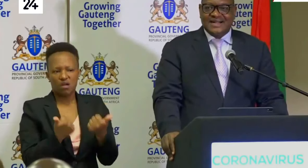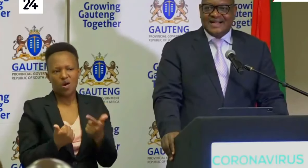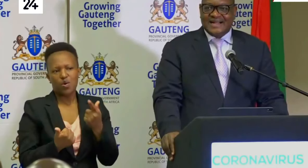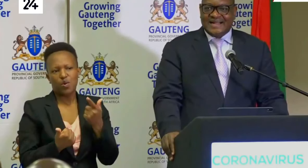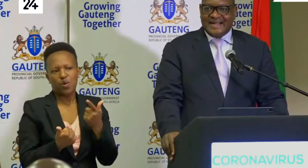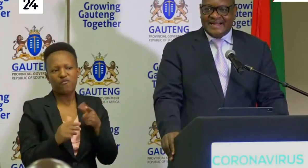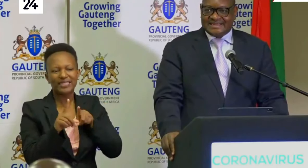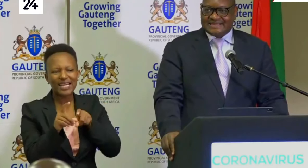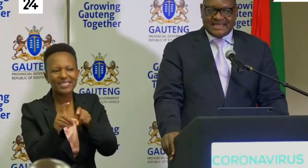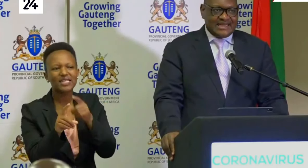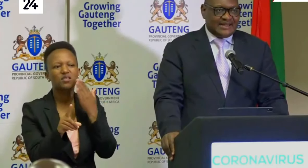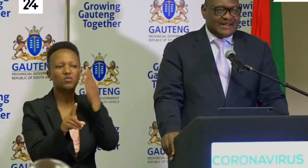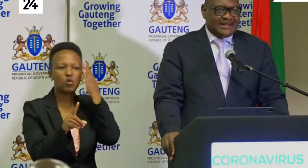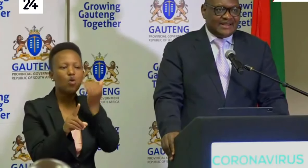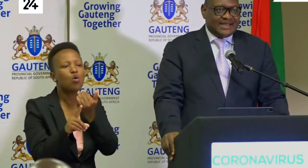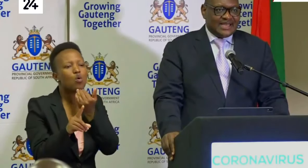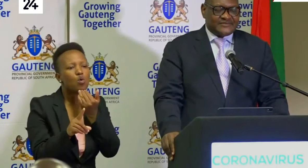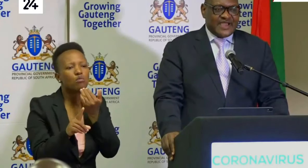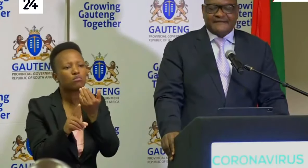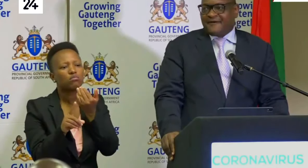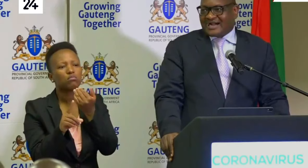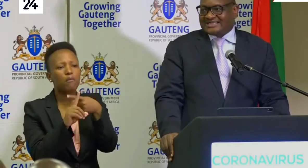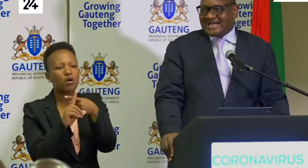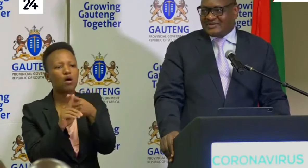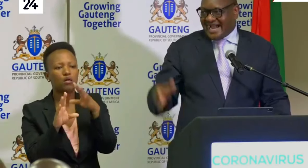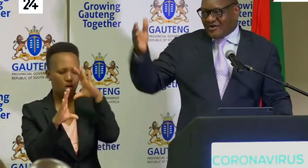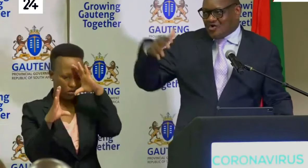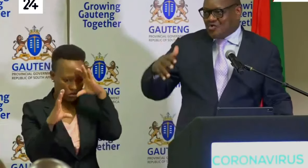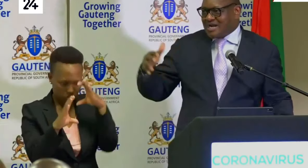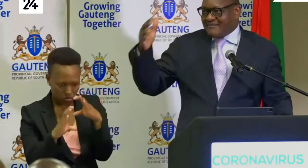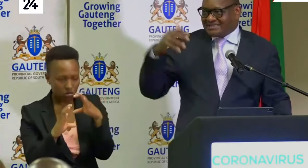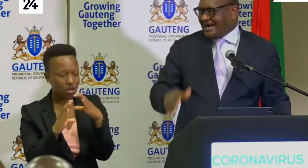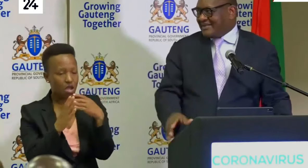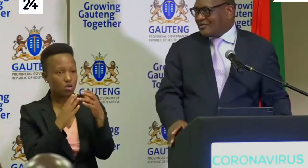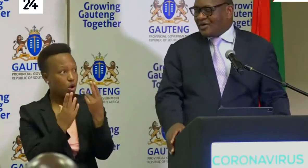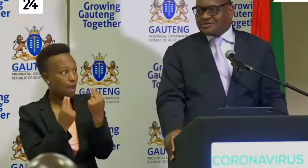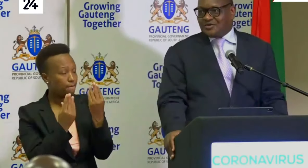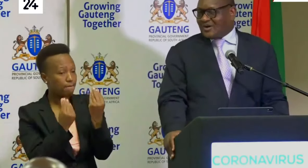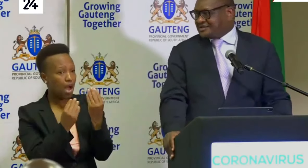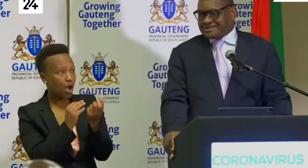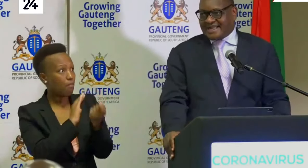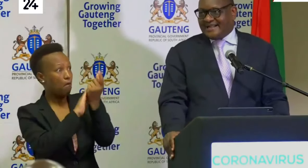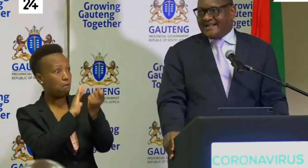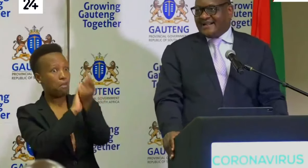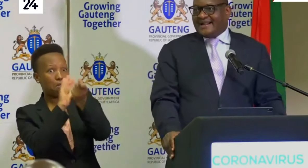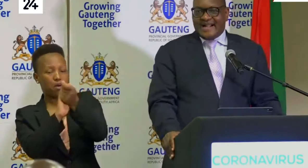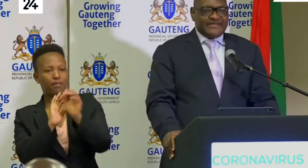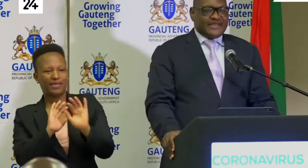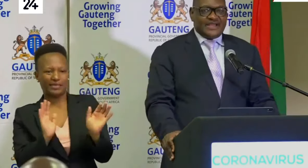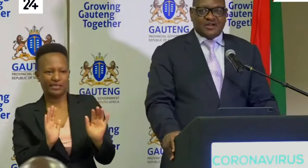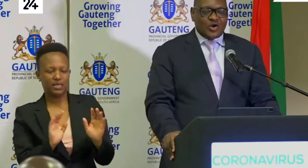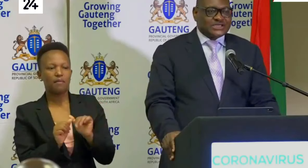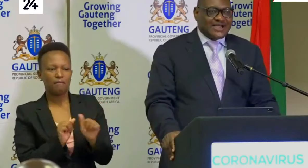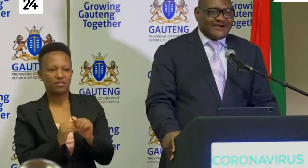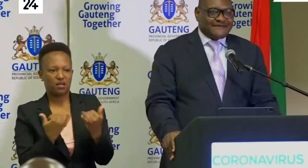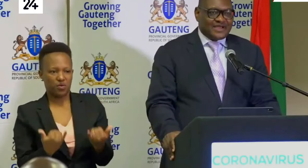is very focused now. There are no new numbers coming. We also want to say even